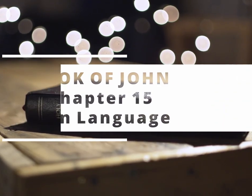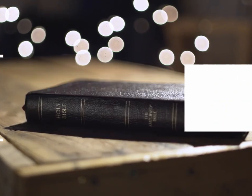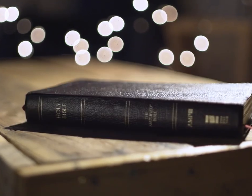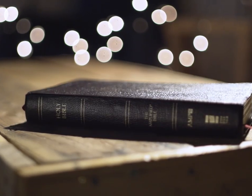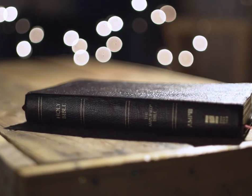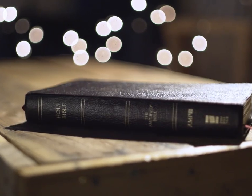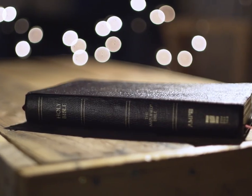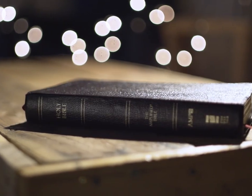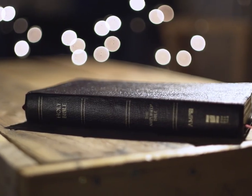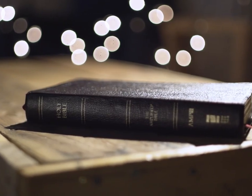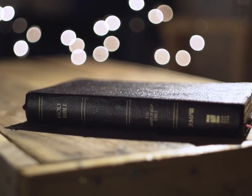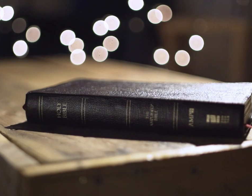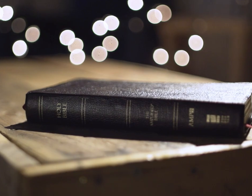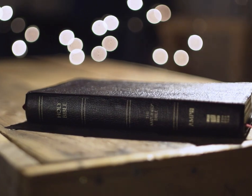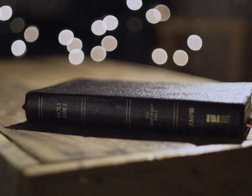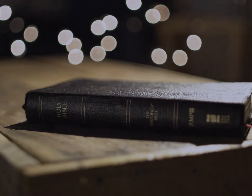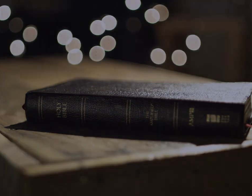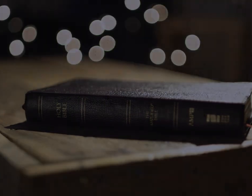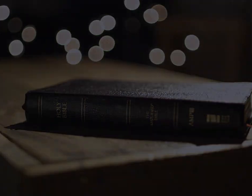The Spirit of Truth